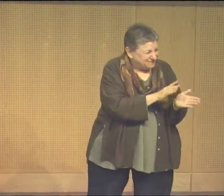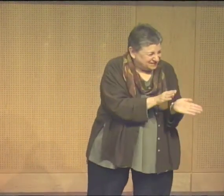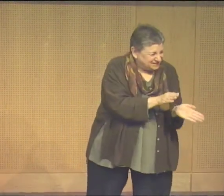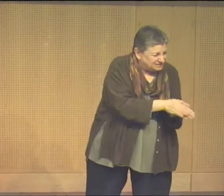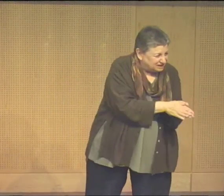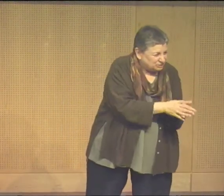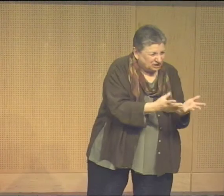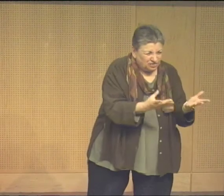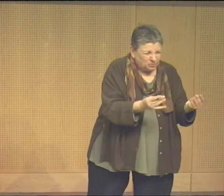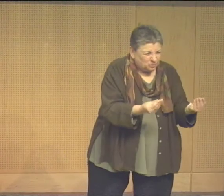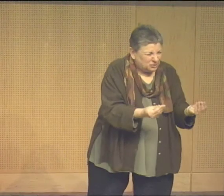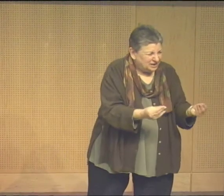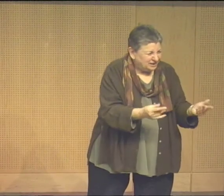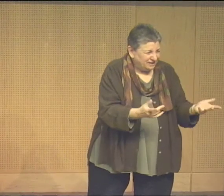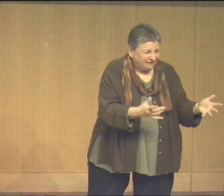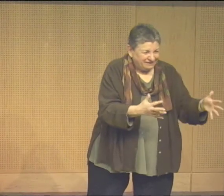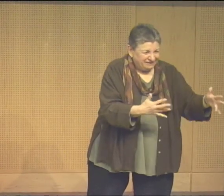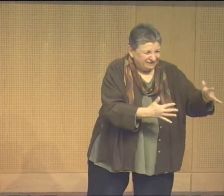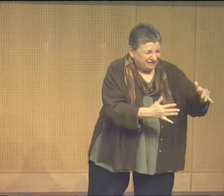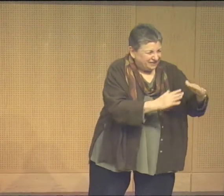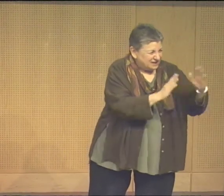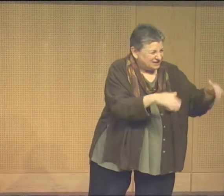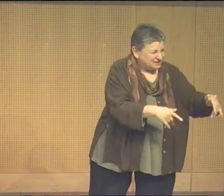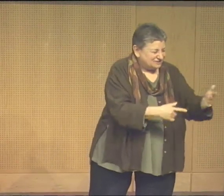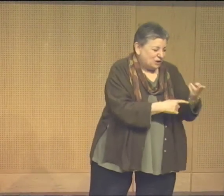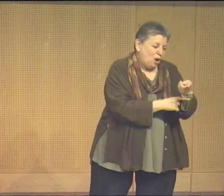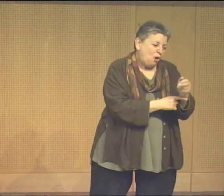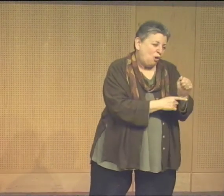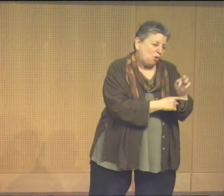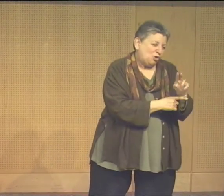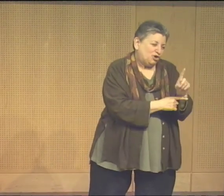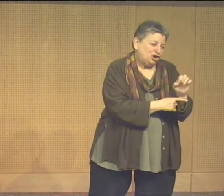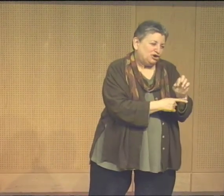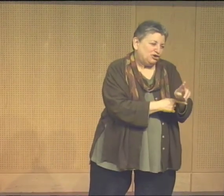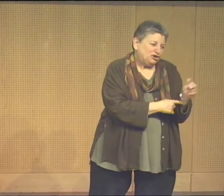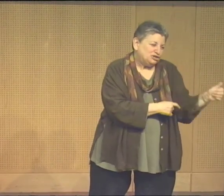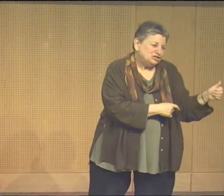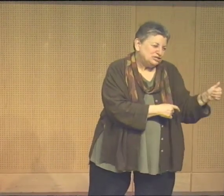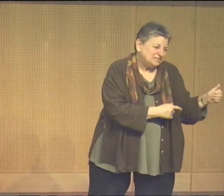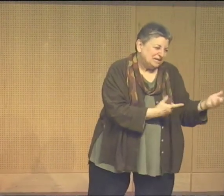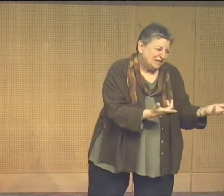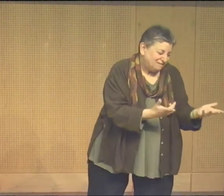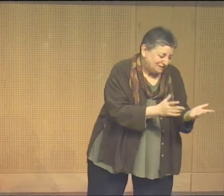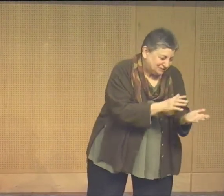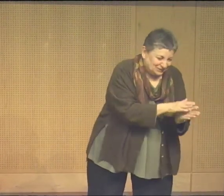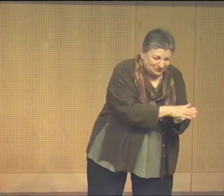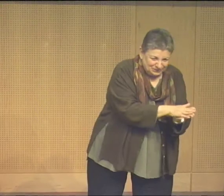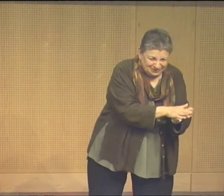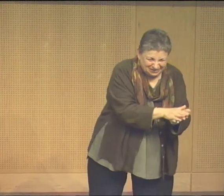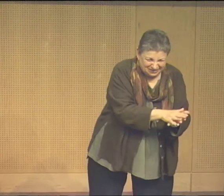My mother didn't even keep them. And some of them had been destroyed. They got wet. And so